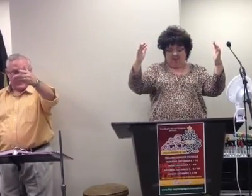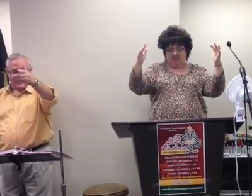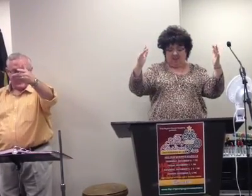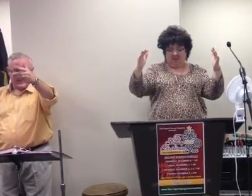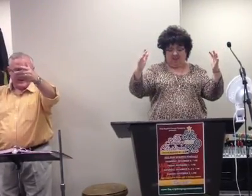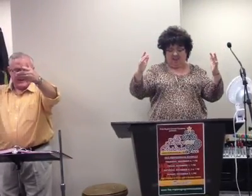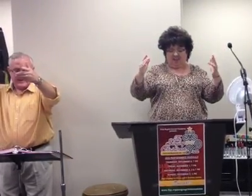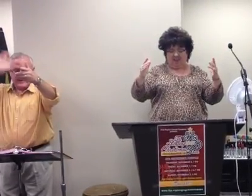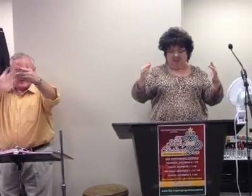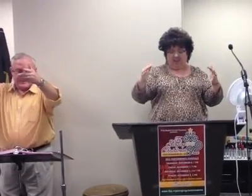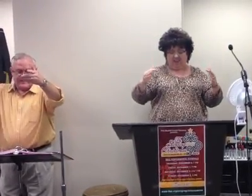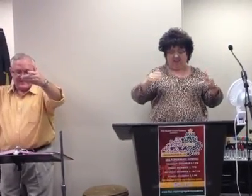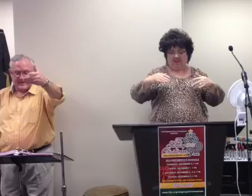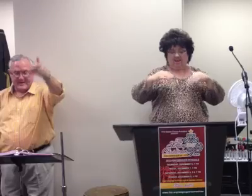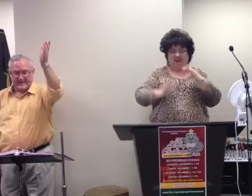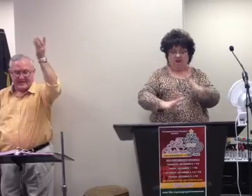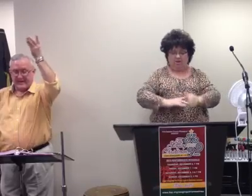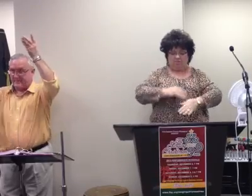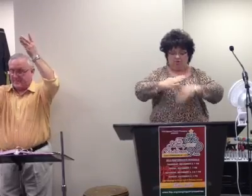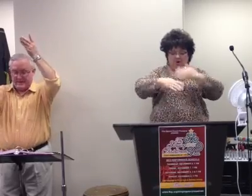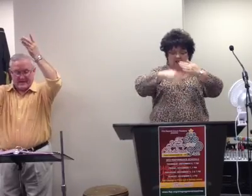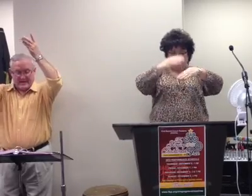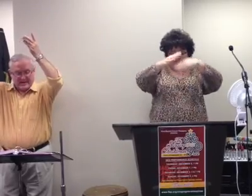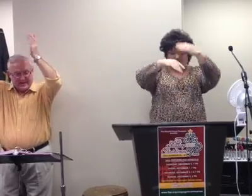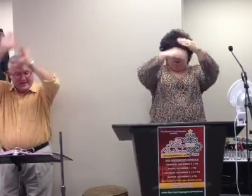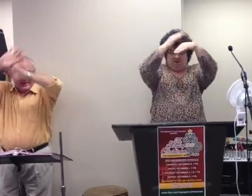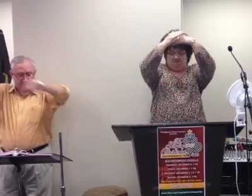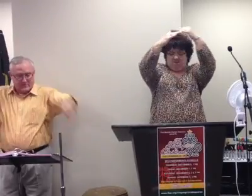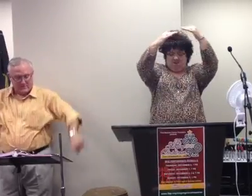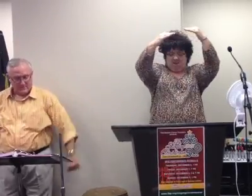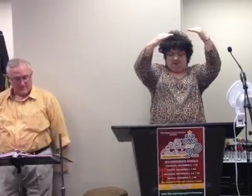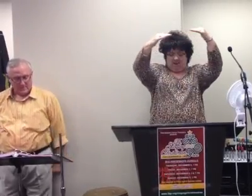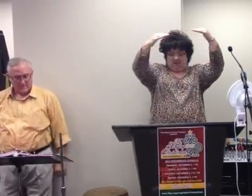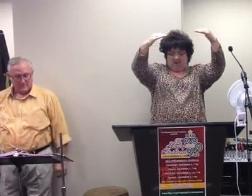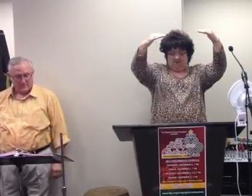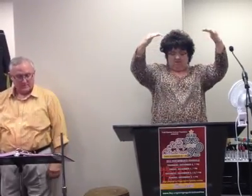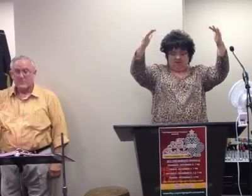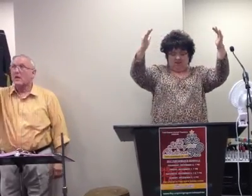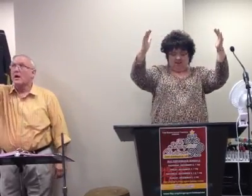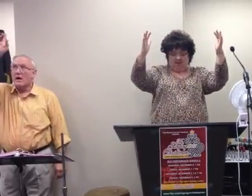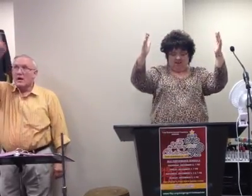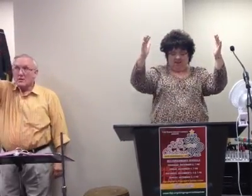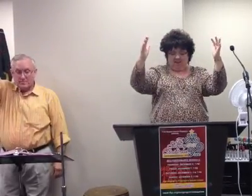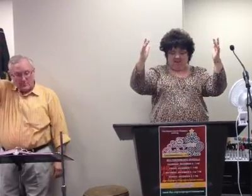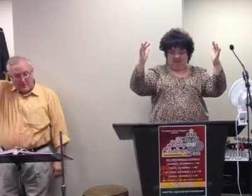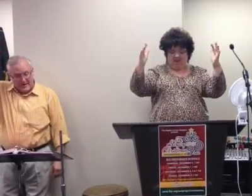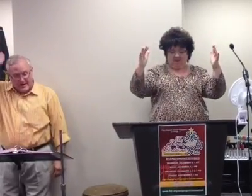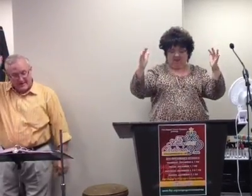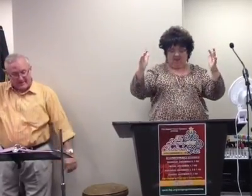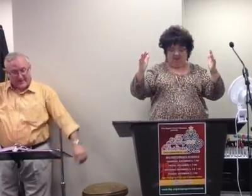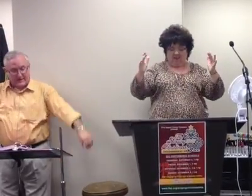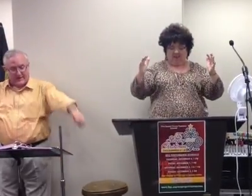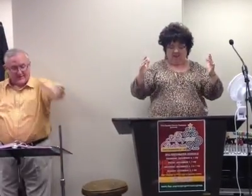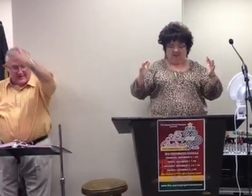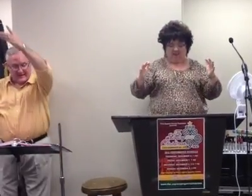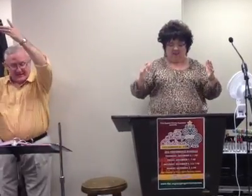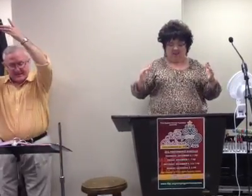of heaven, breath